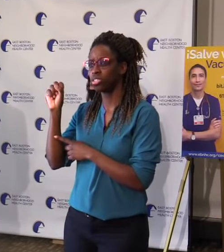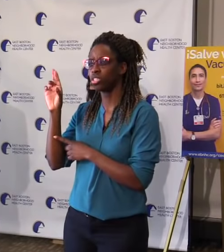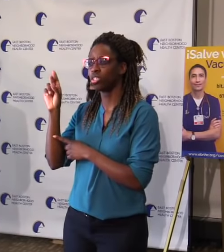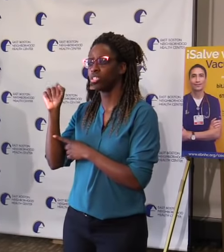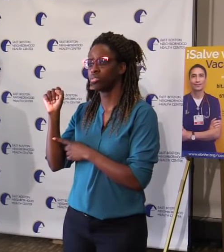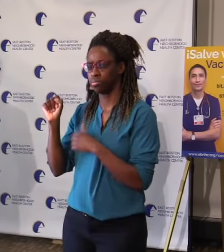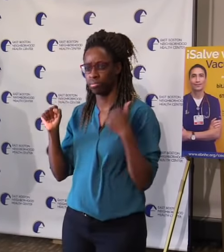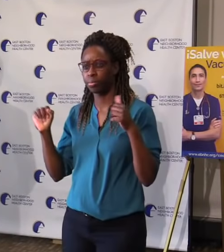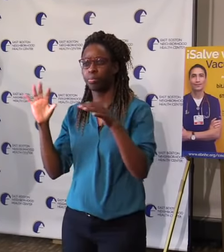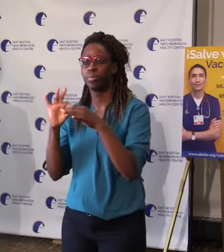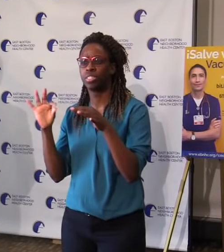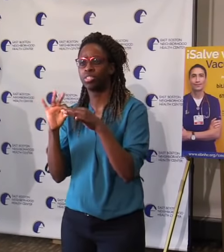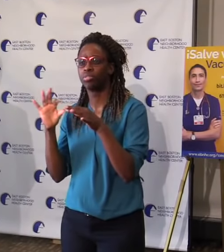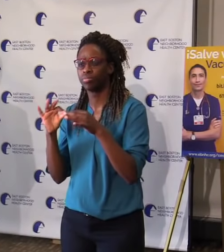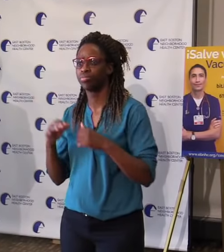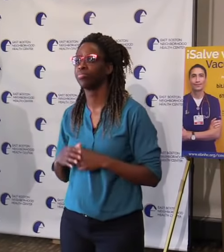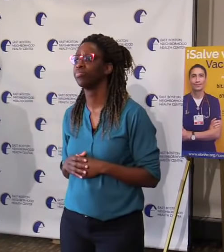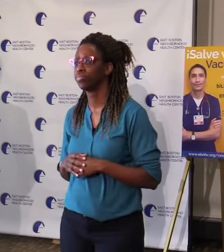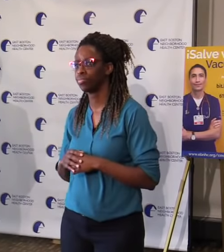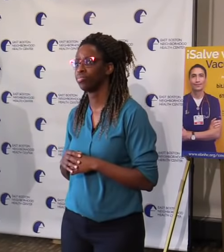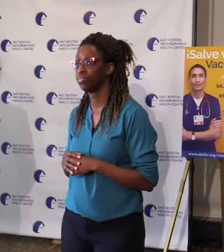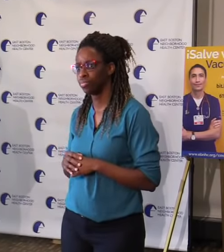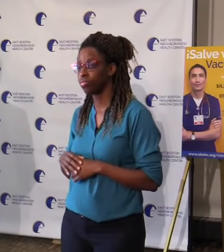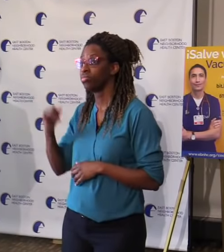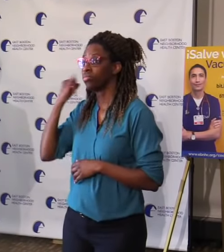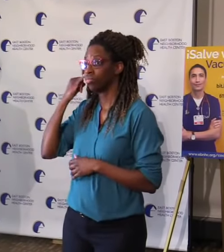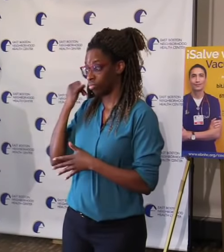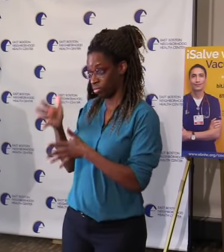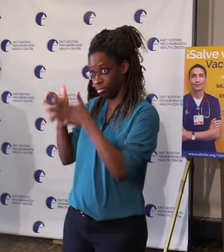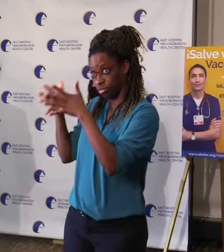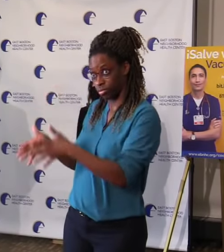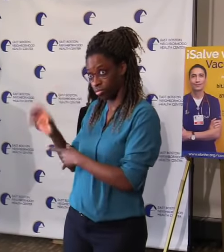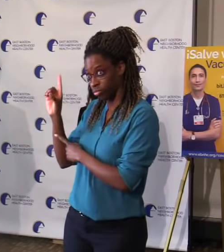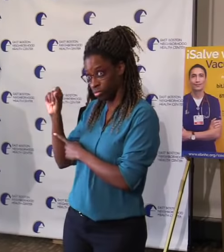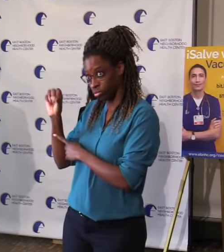Can you clear that up at all or is it just sort of a discretion of each site?